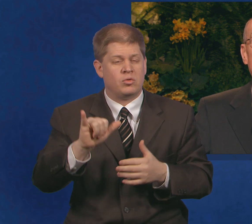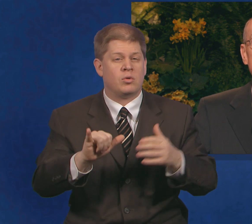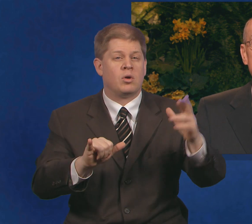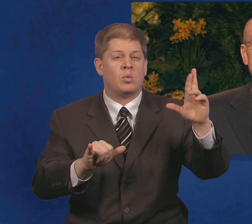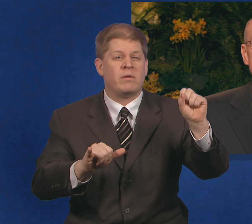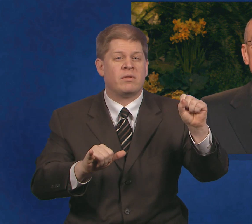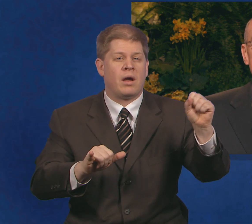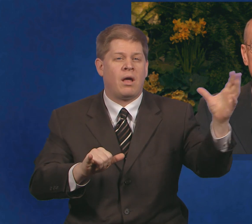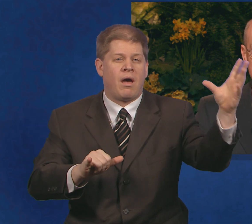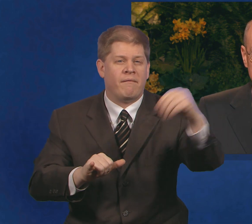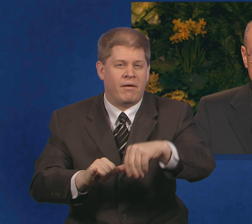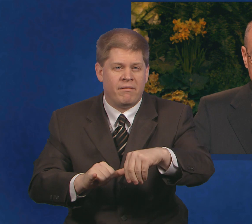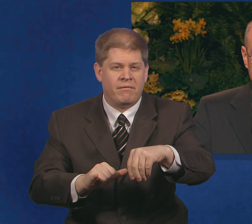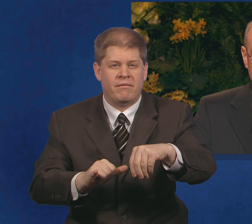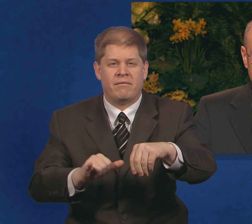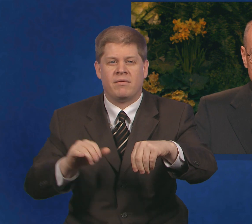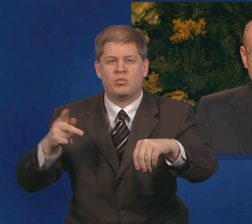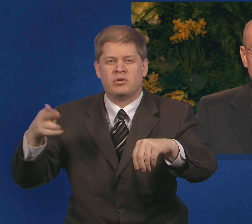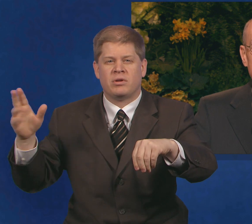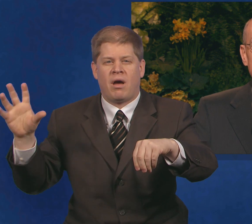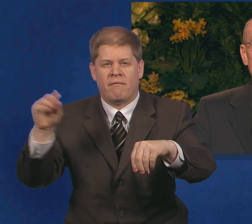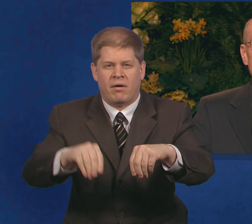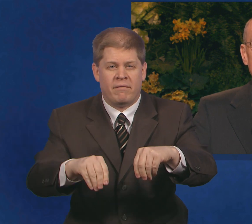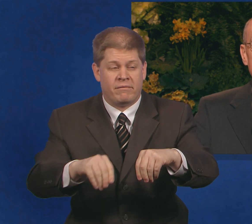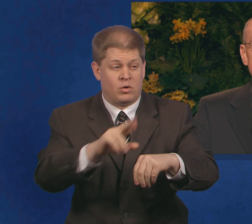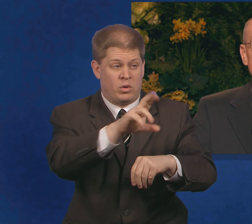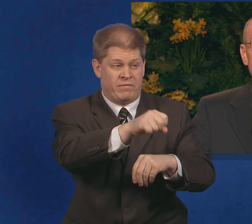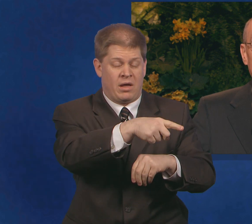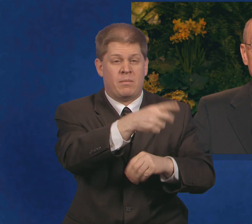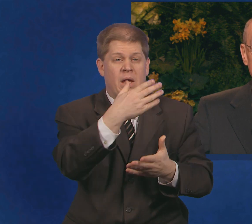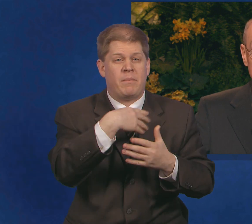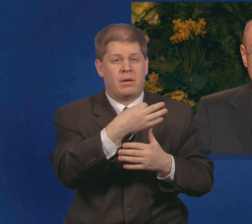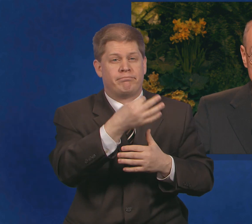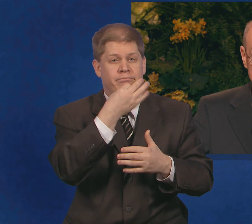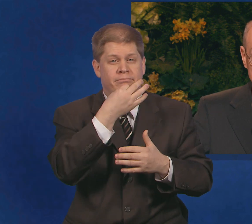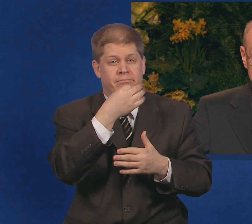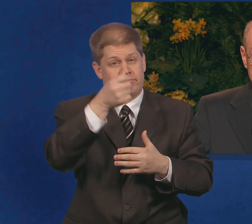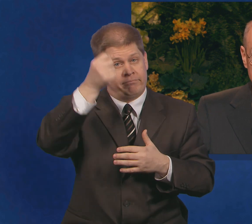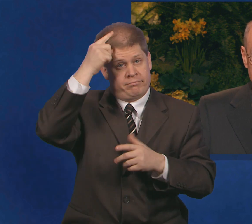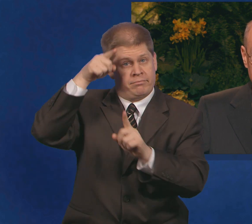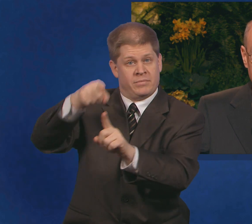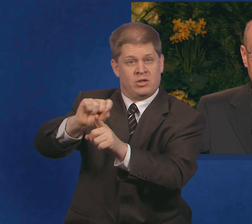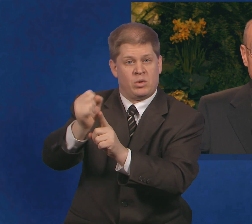Society president in the search. She may get the revelation before you do.